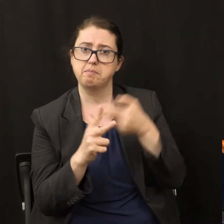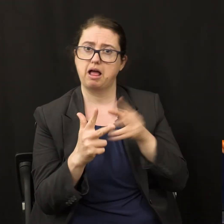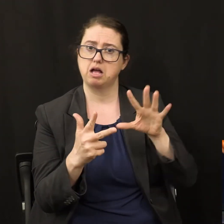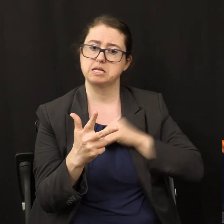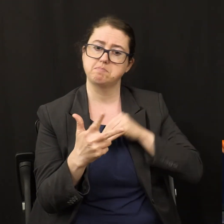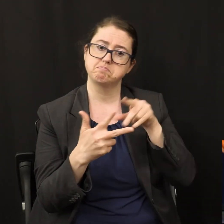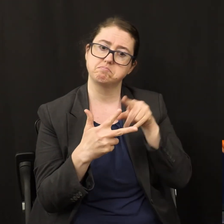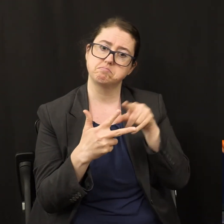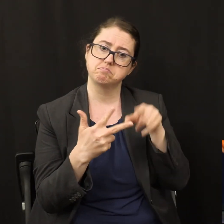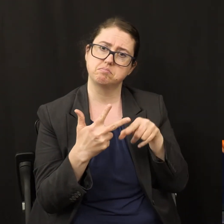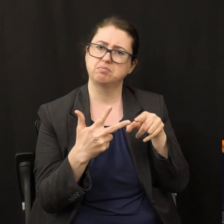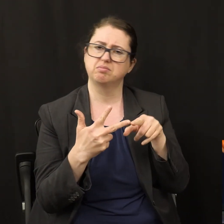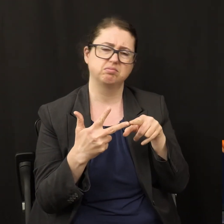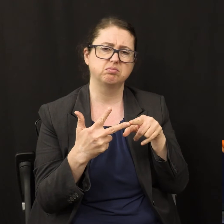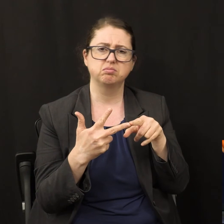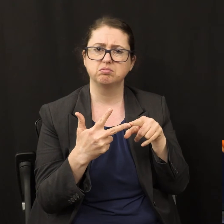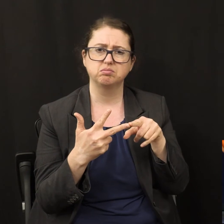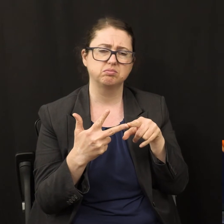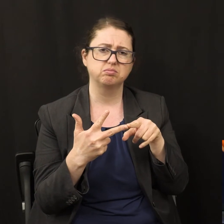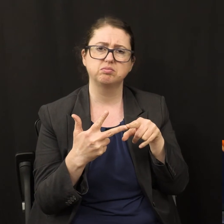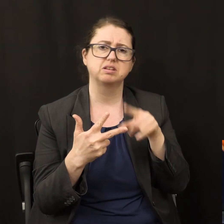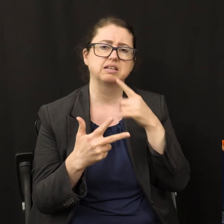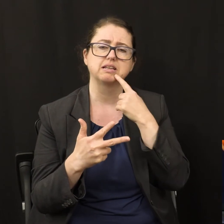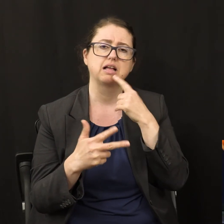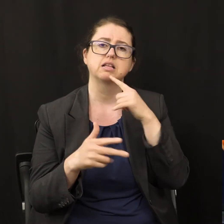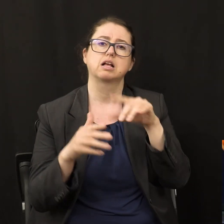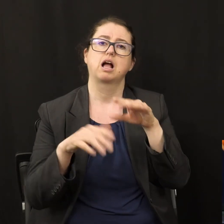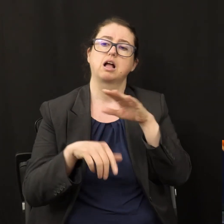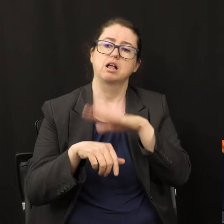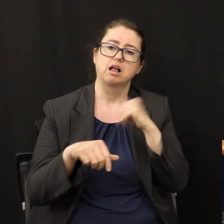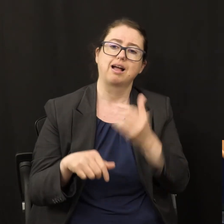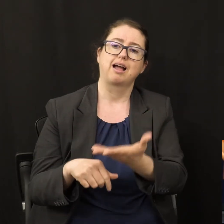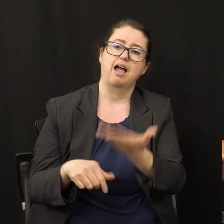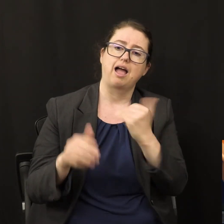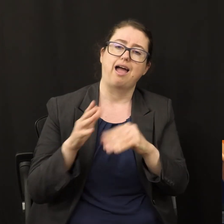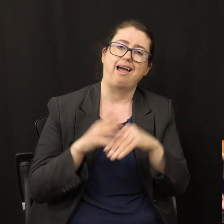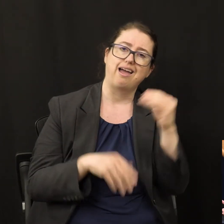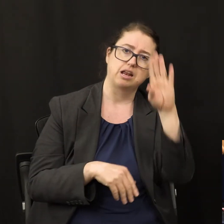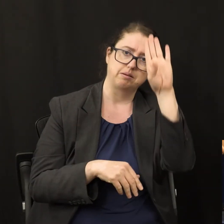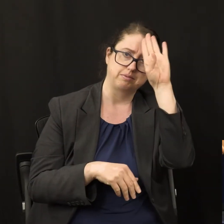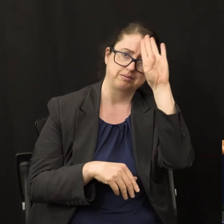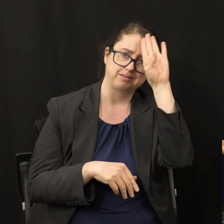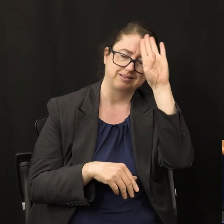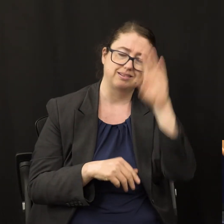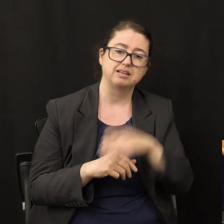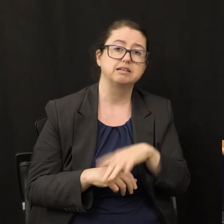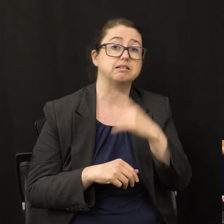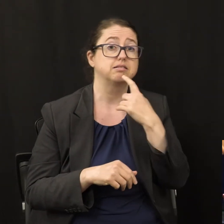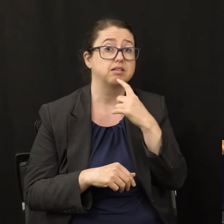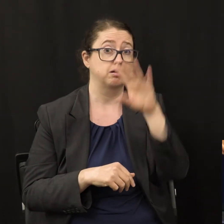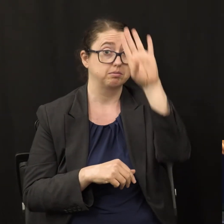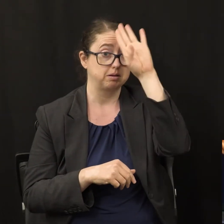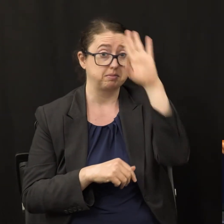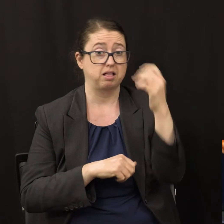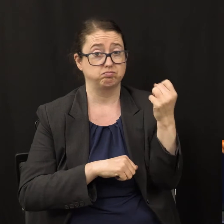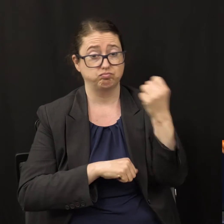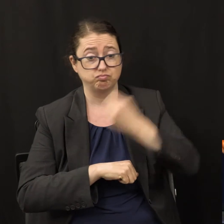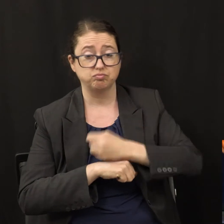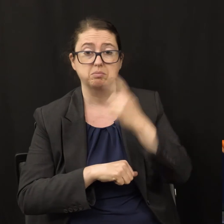Babylon? No. So the second message says, Babylon fell because it rejected the first angel's